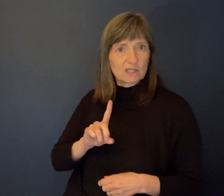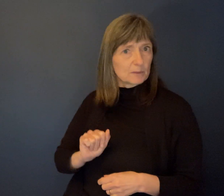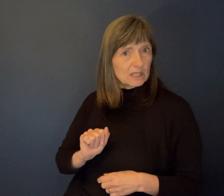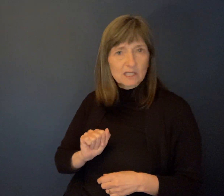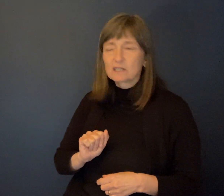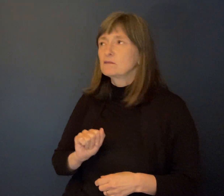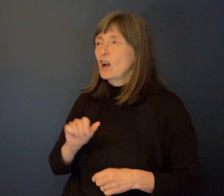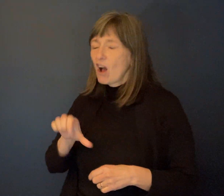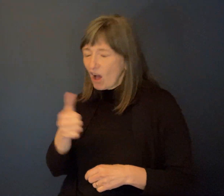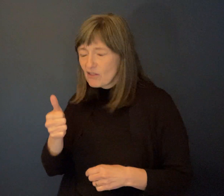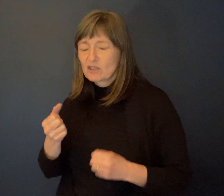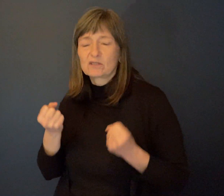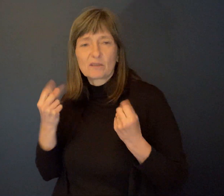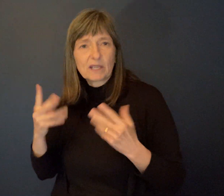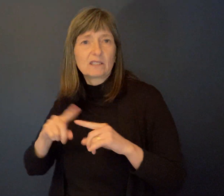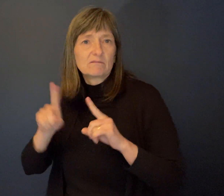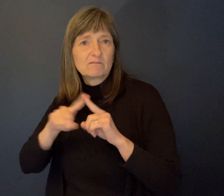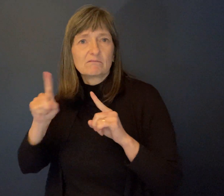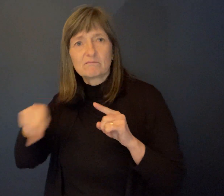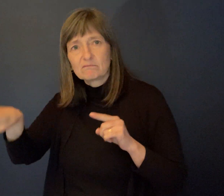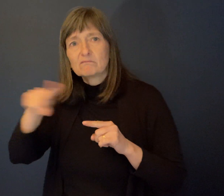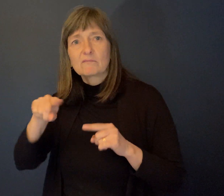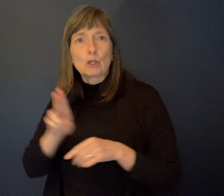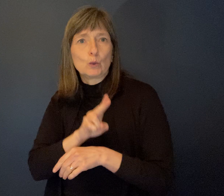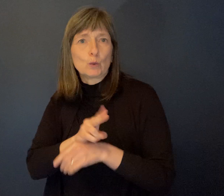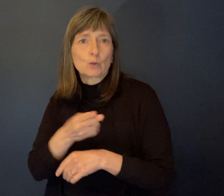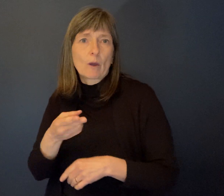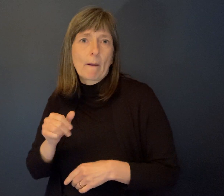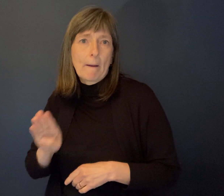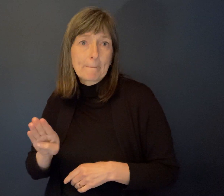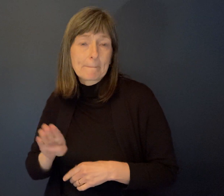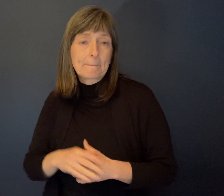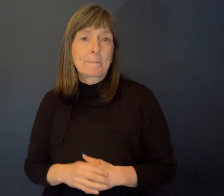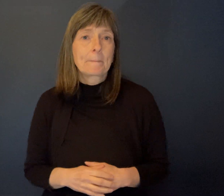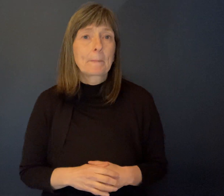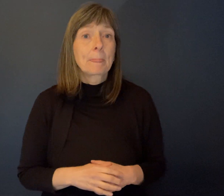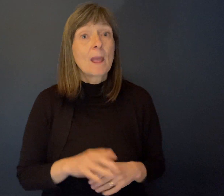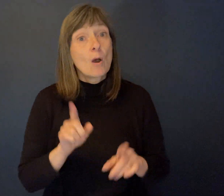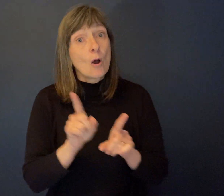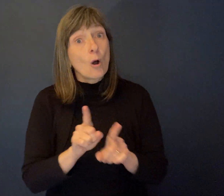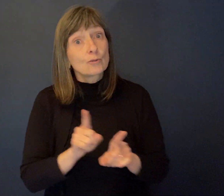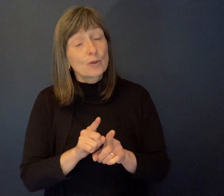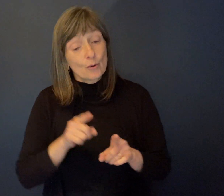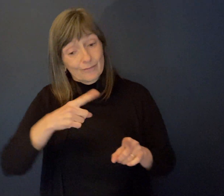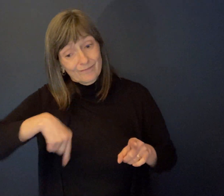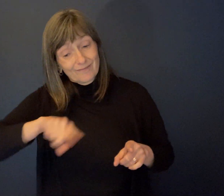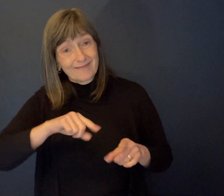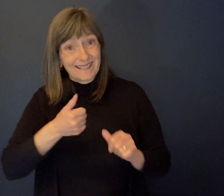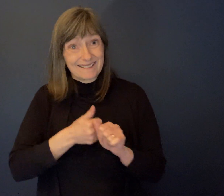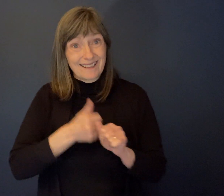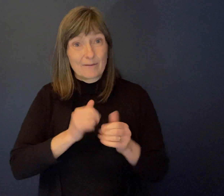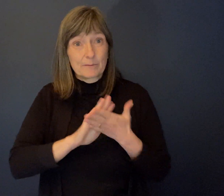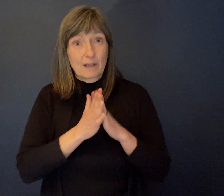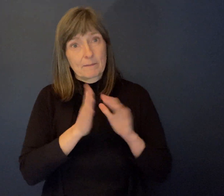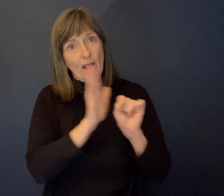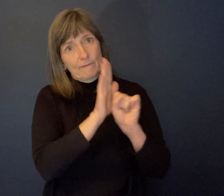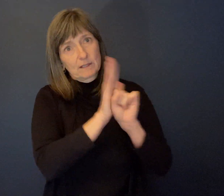disabilities, but many different organizations. It also became a very strong advocacy organization. It